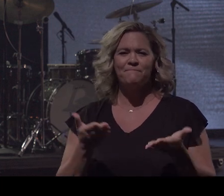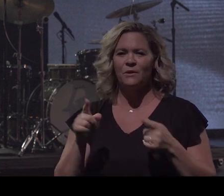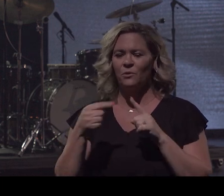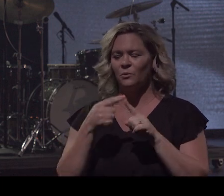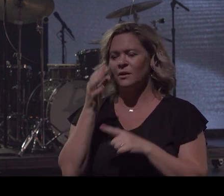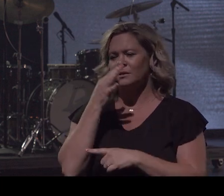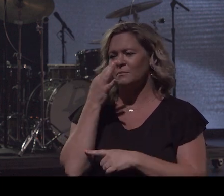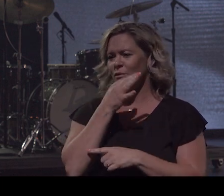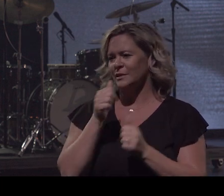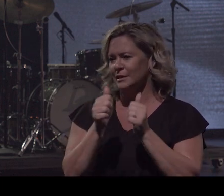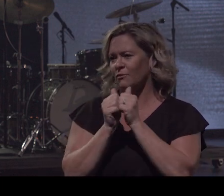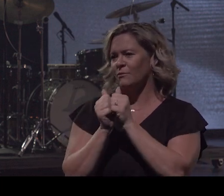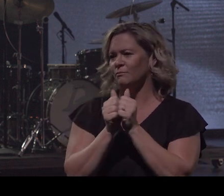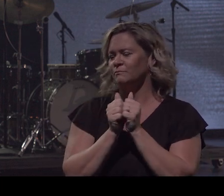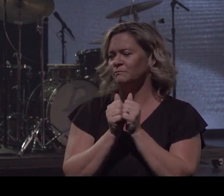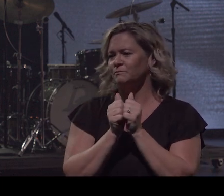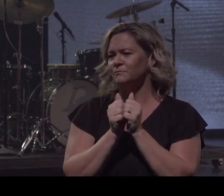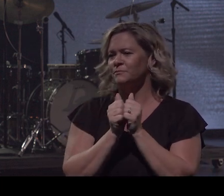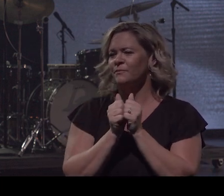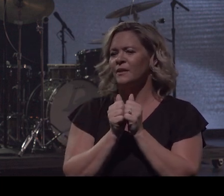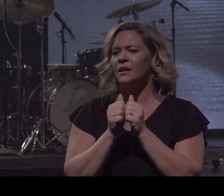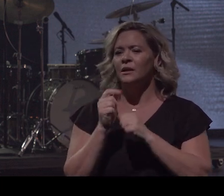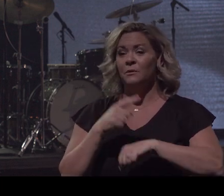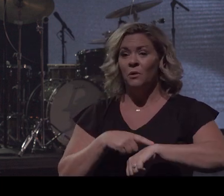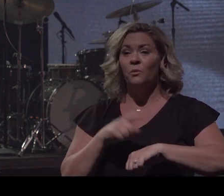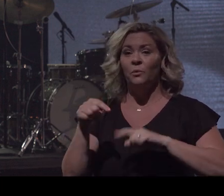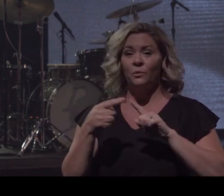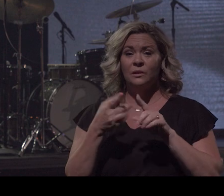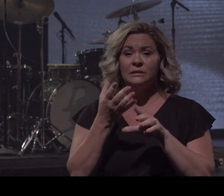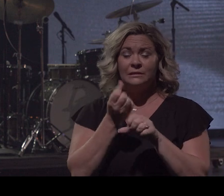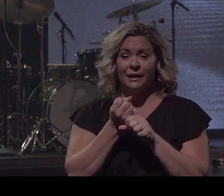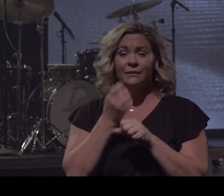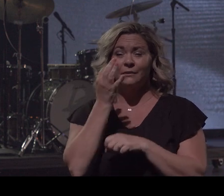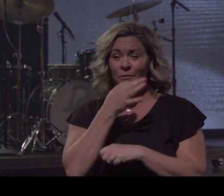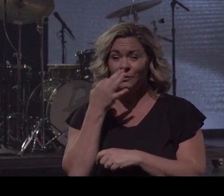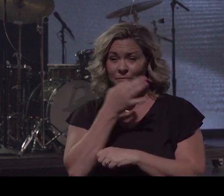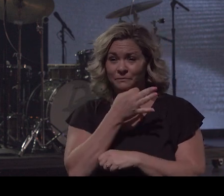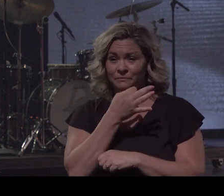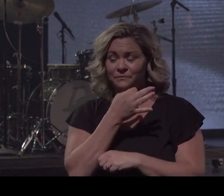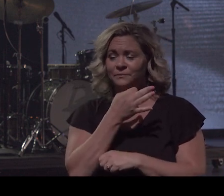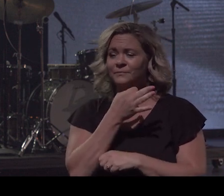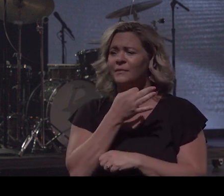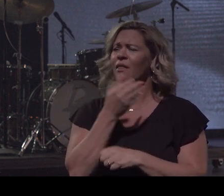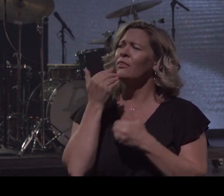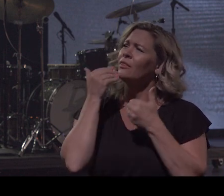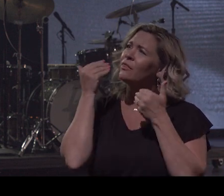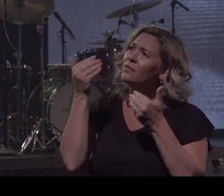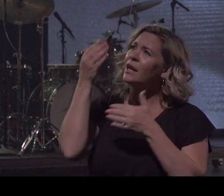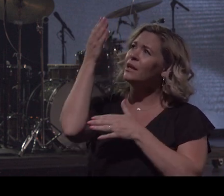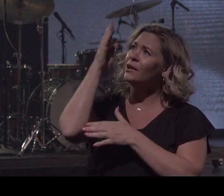together and in a moment as we're taking communion I pray that you you not only thank God for what he gave